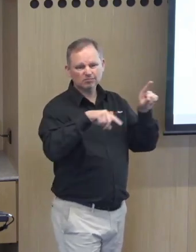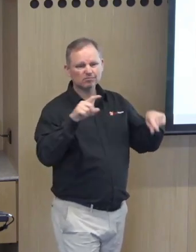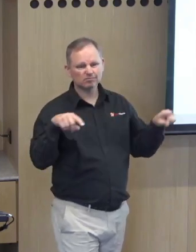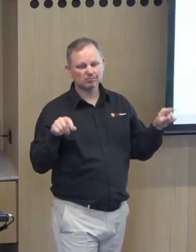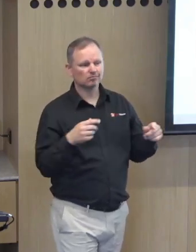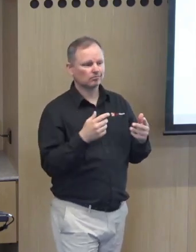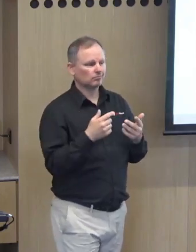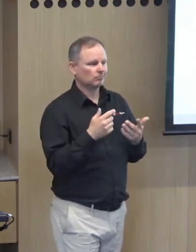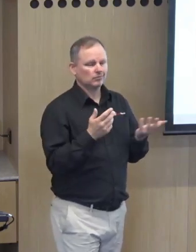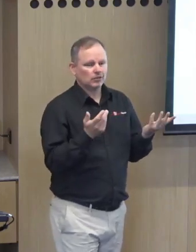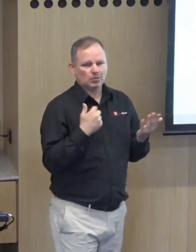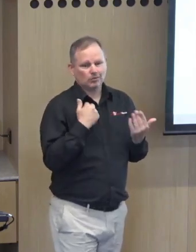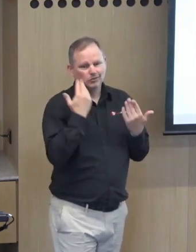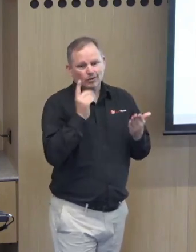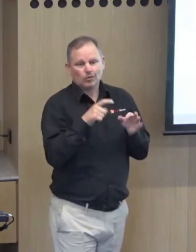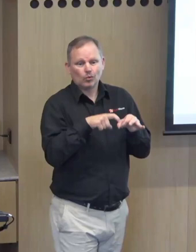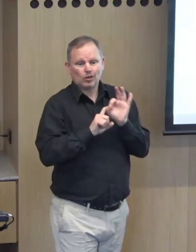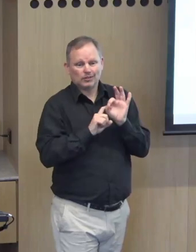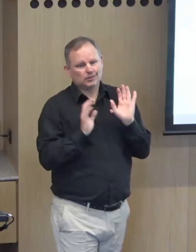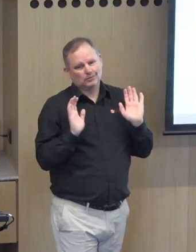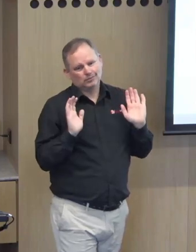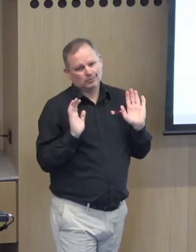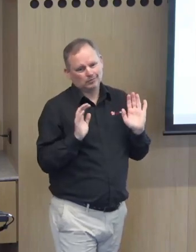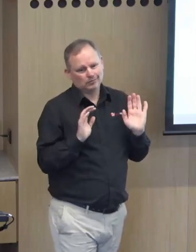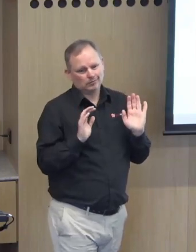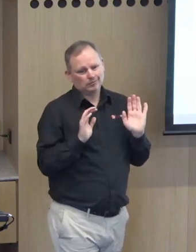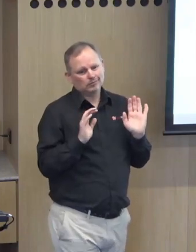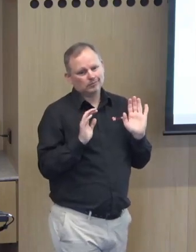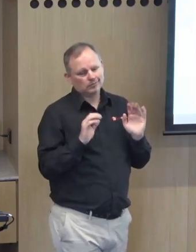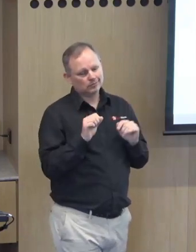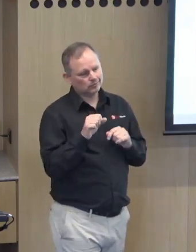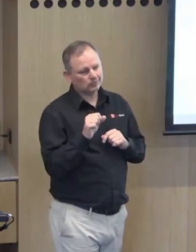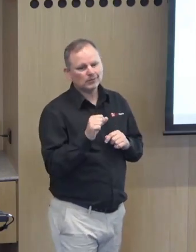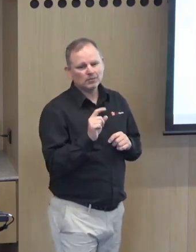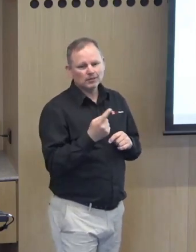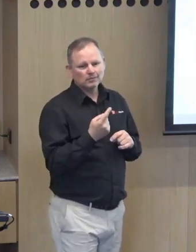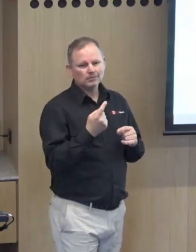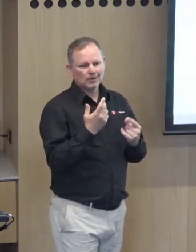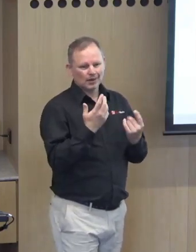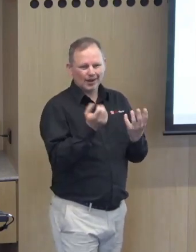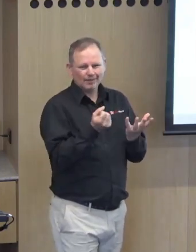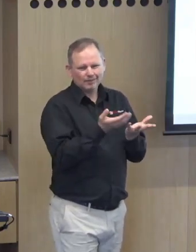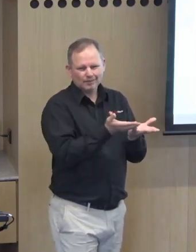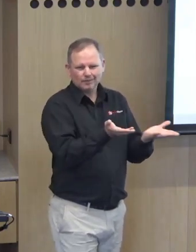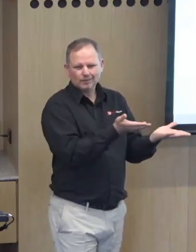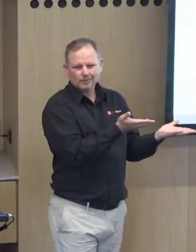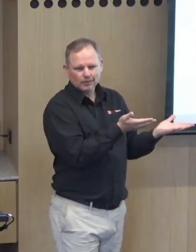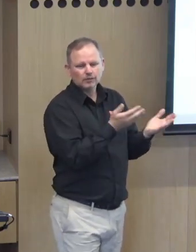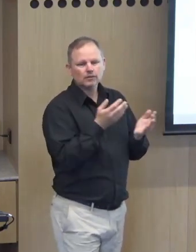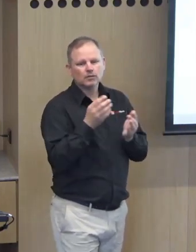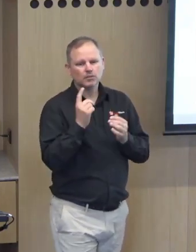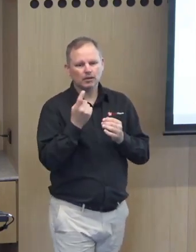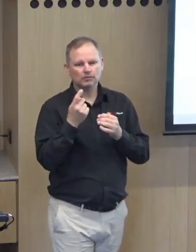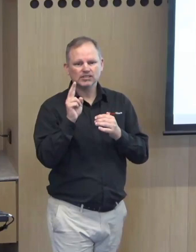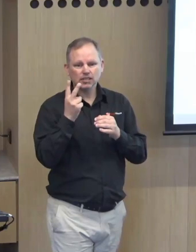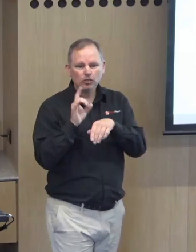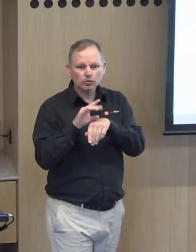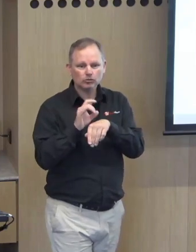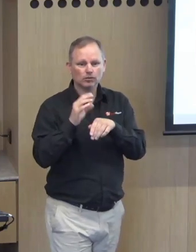that have been around for a little while so there's a bit of um a variety in there but yes ramus sadly it's hard to answer the question